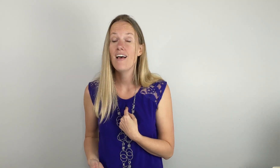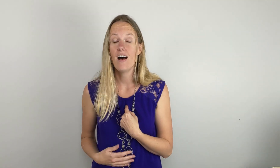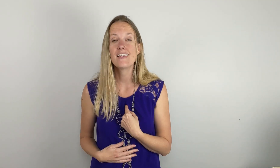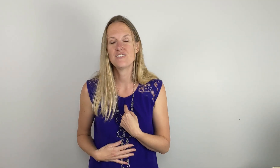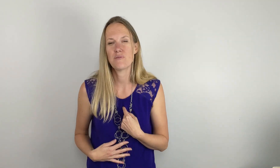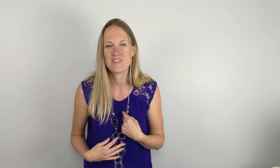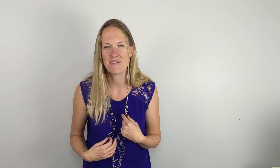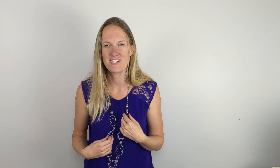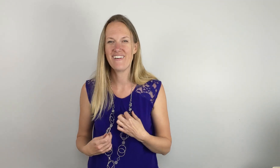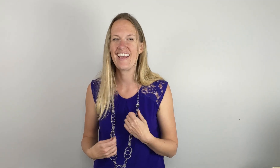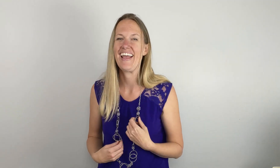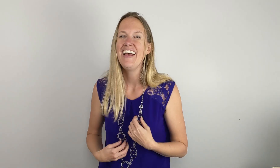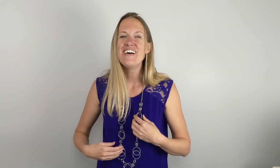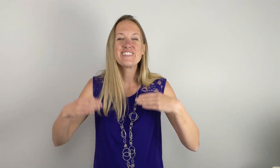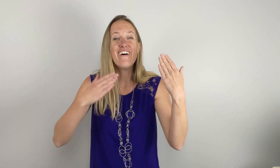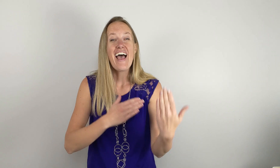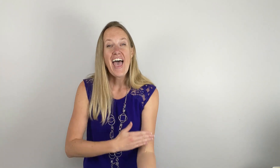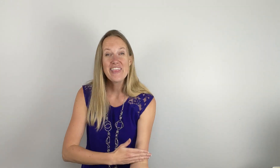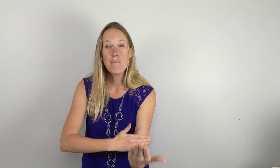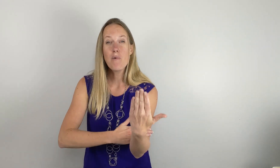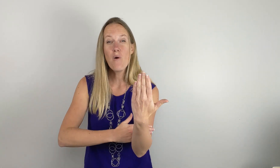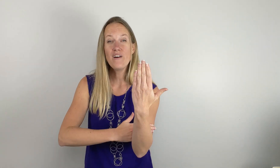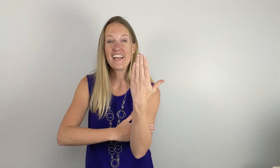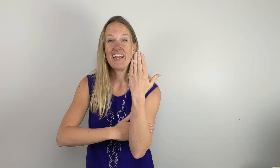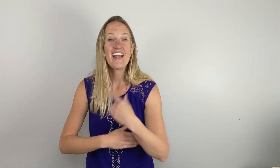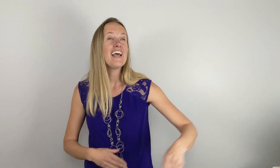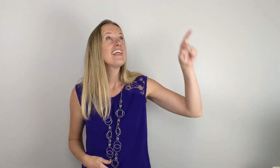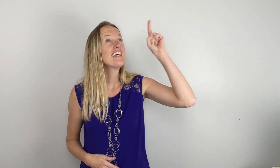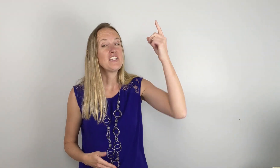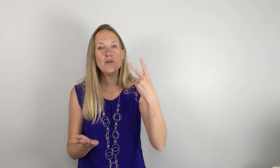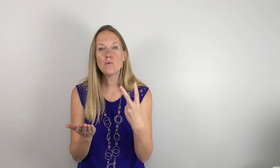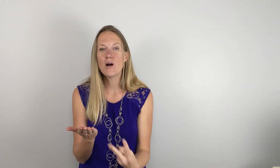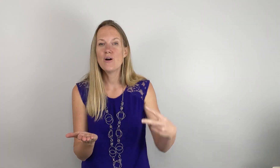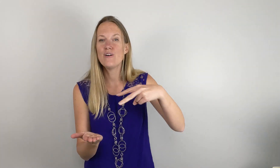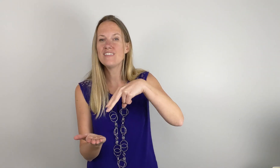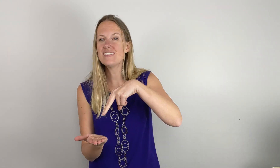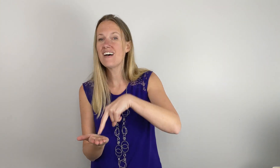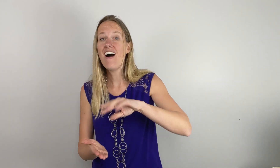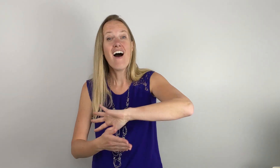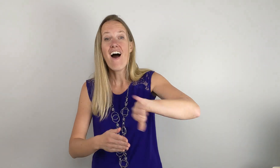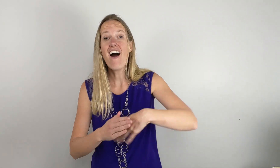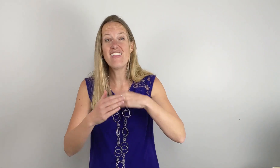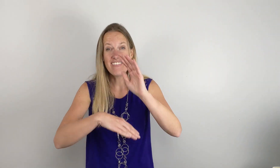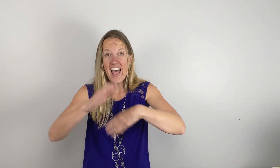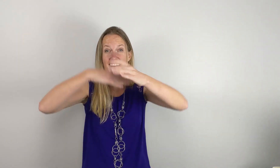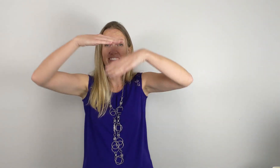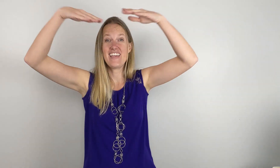I could use one more time too. Okay. So in the morning that you rose, all of heaven